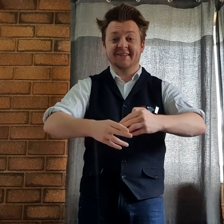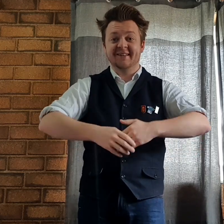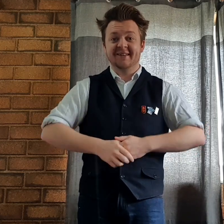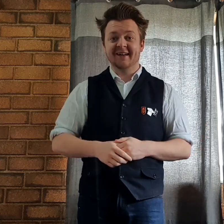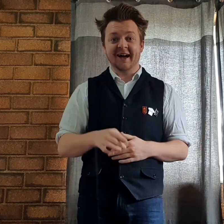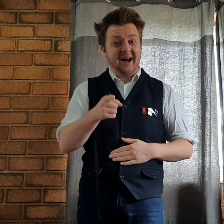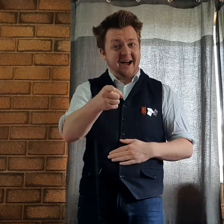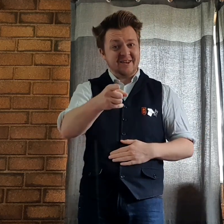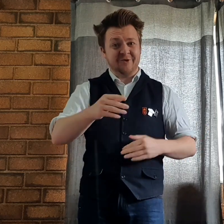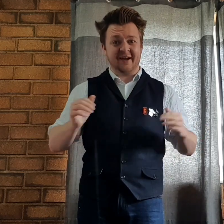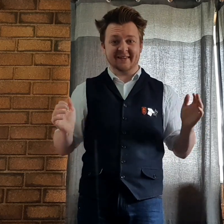Are you ready?